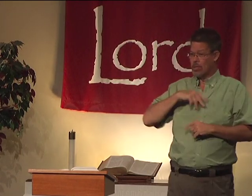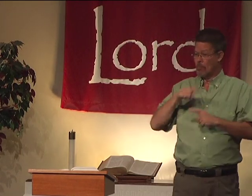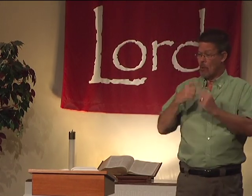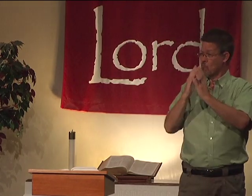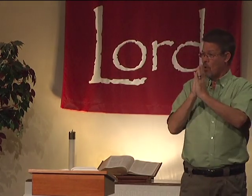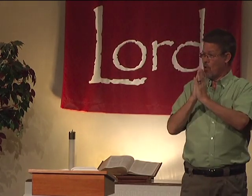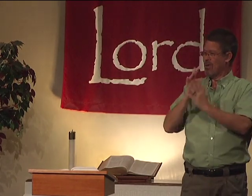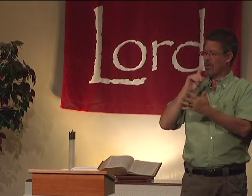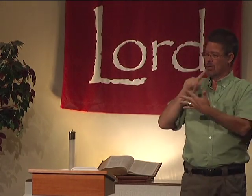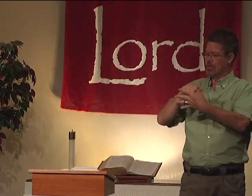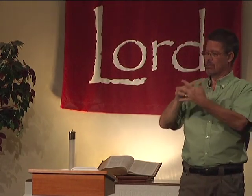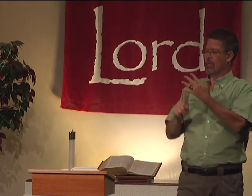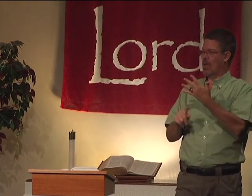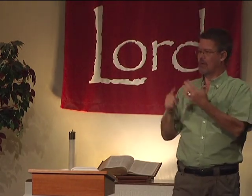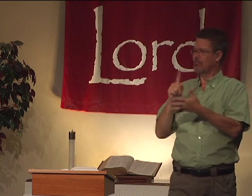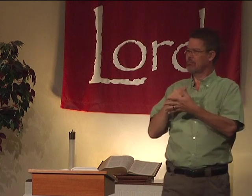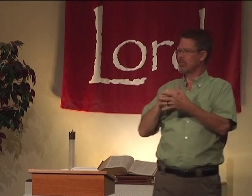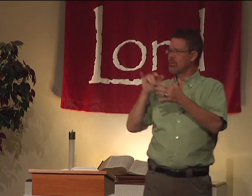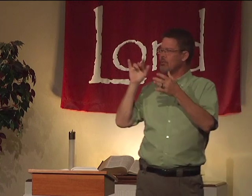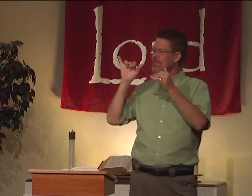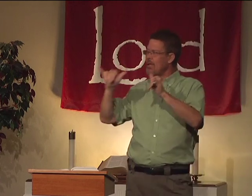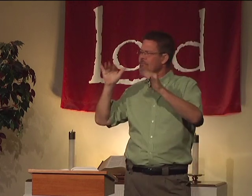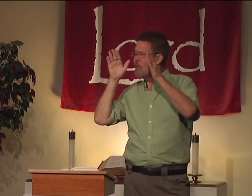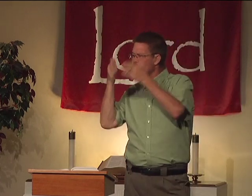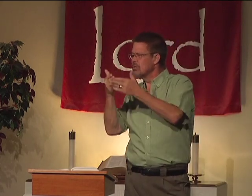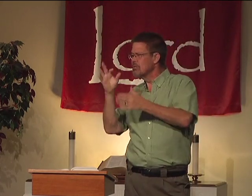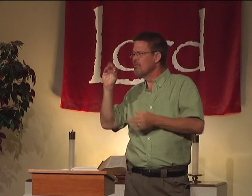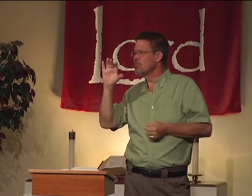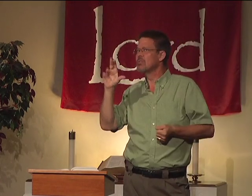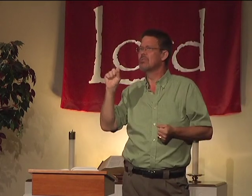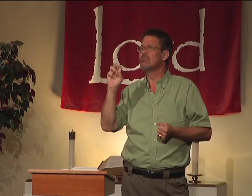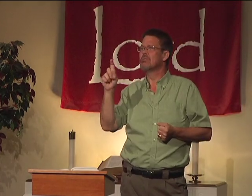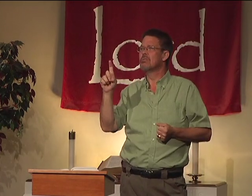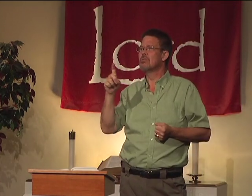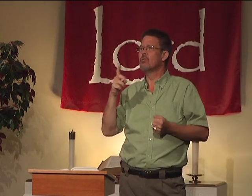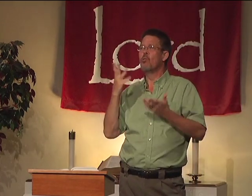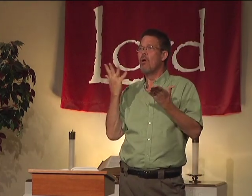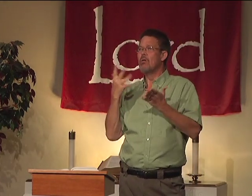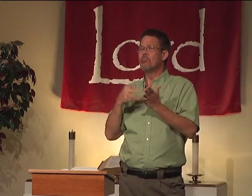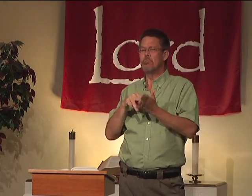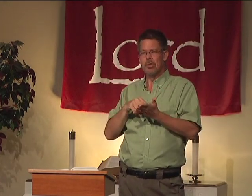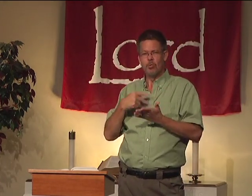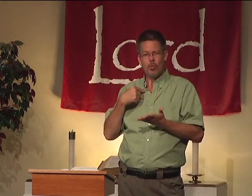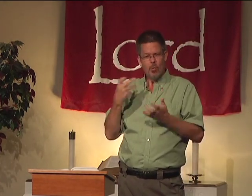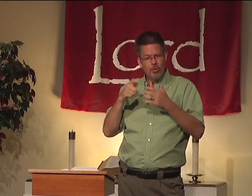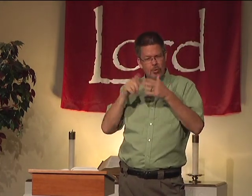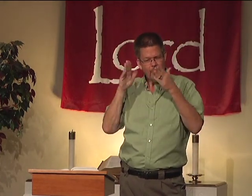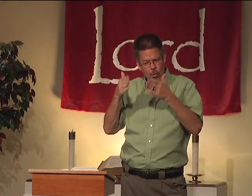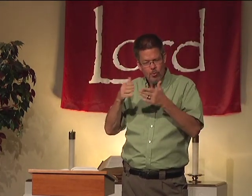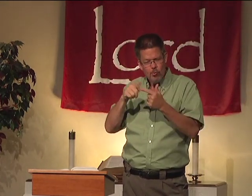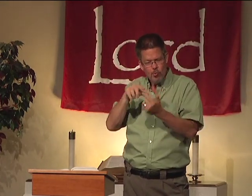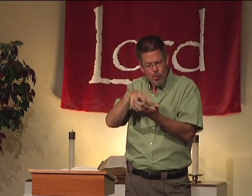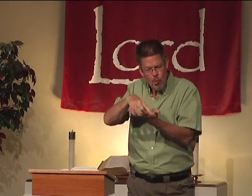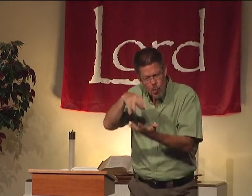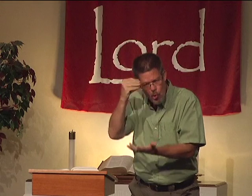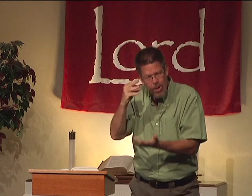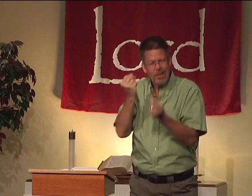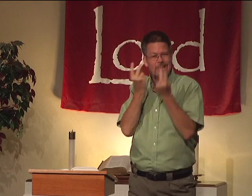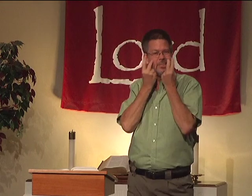Paul taught us about prayer. He said there are five things. You need to stay focused. That means that we need to be focused